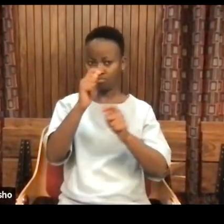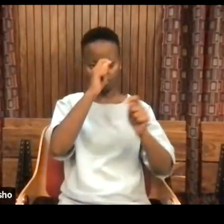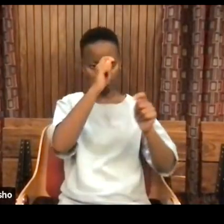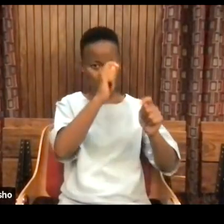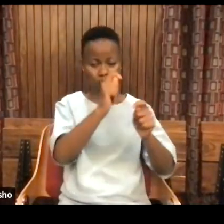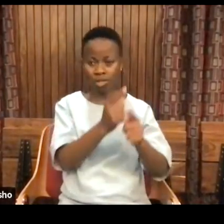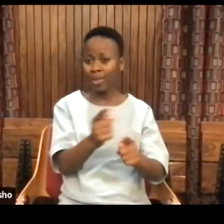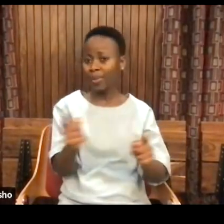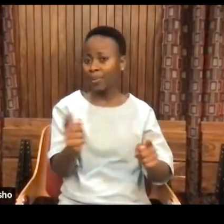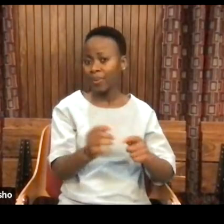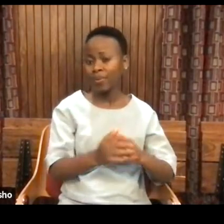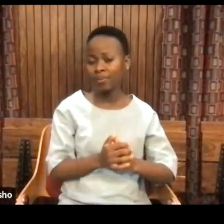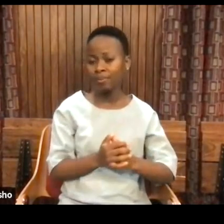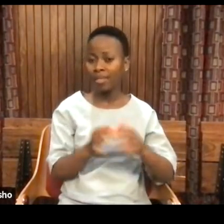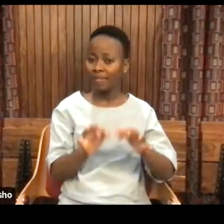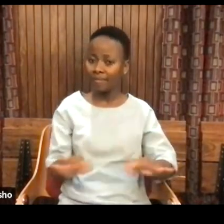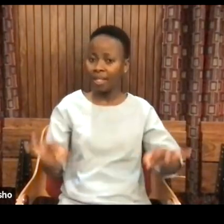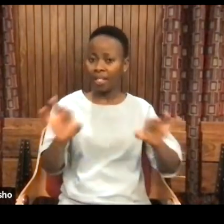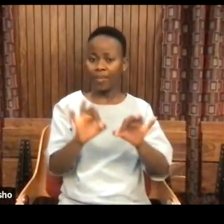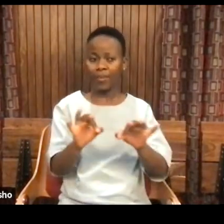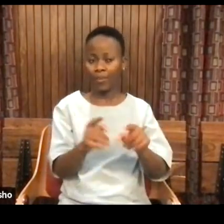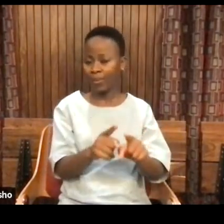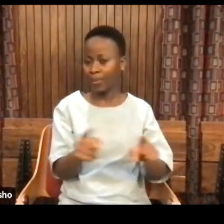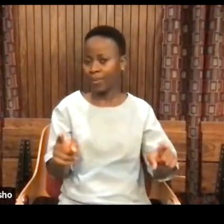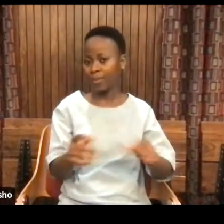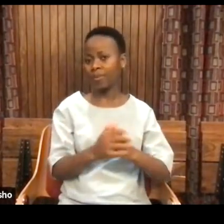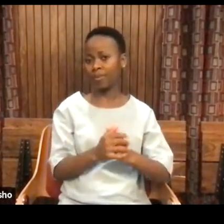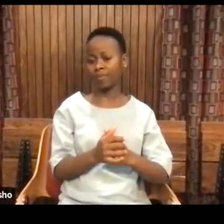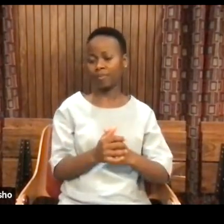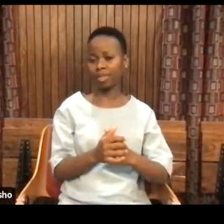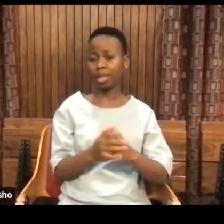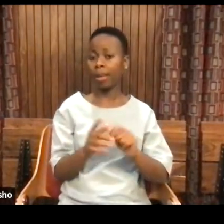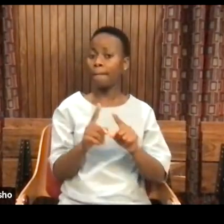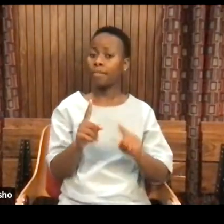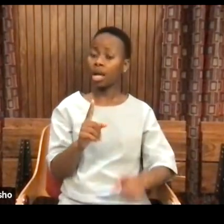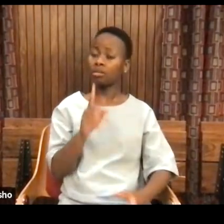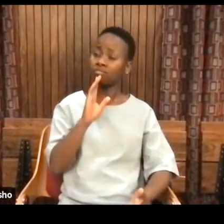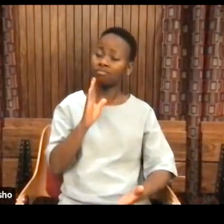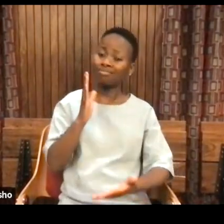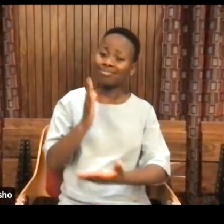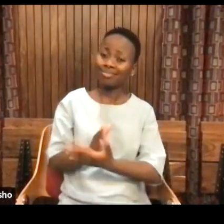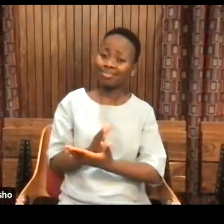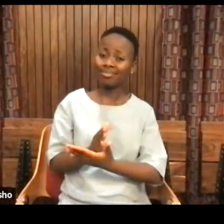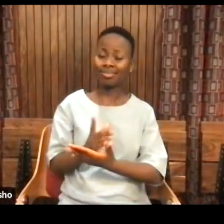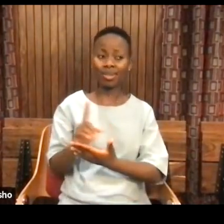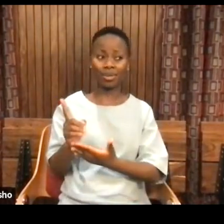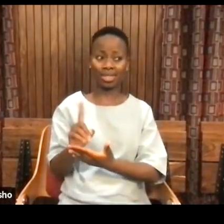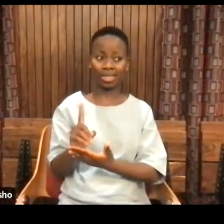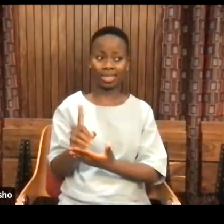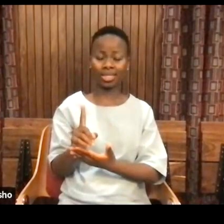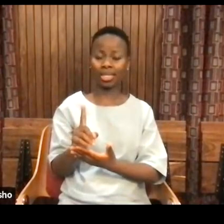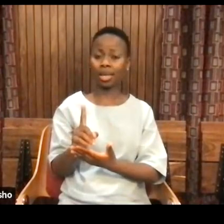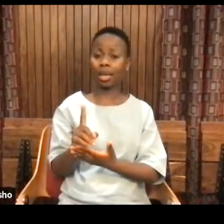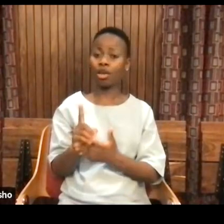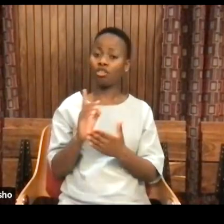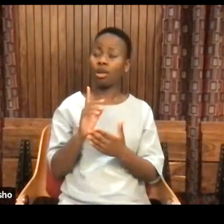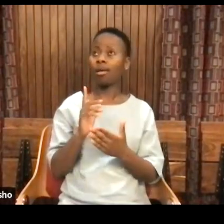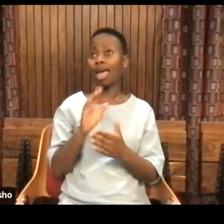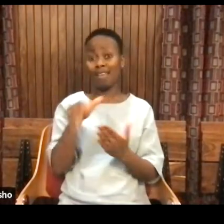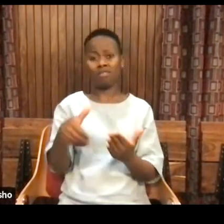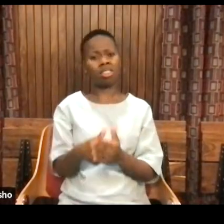The truth that haunts us is that reality was perfectly fine before we popped up